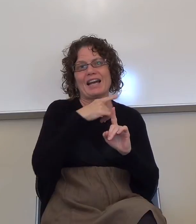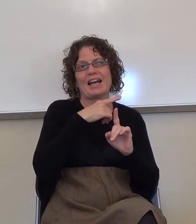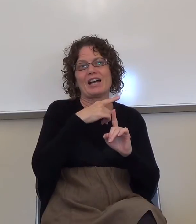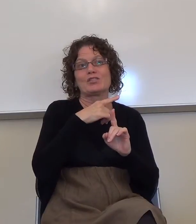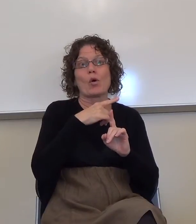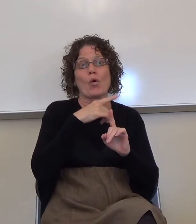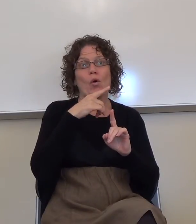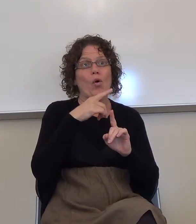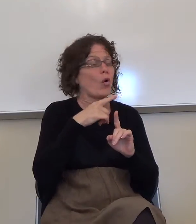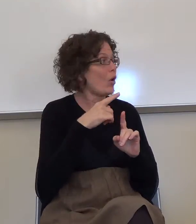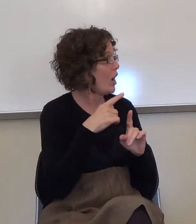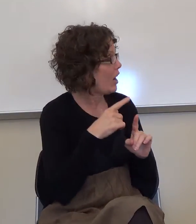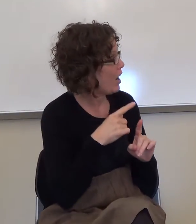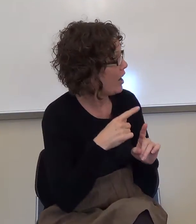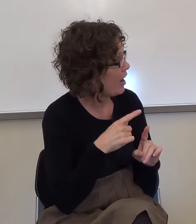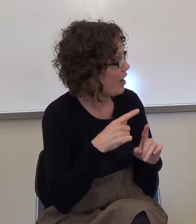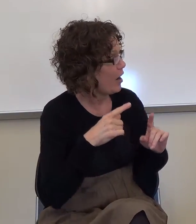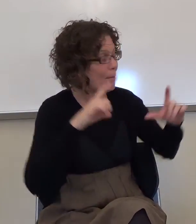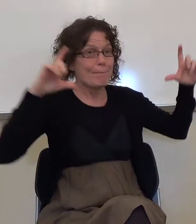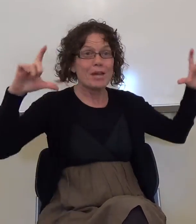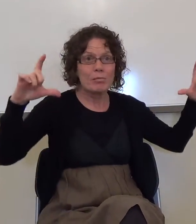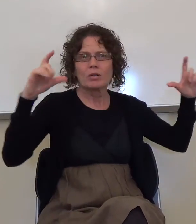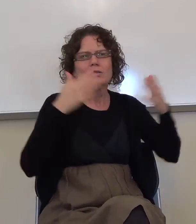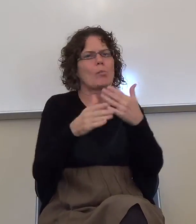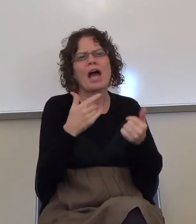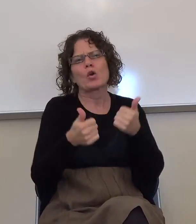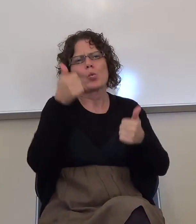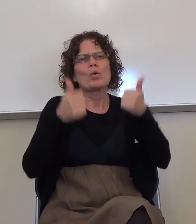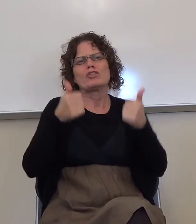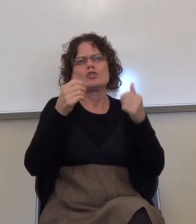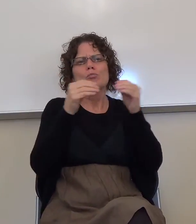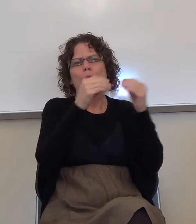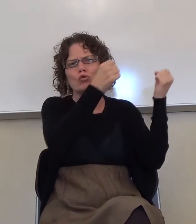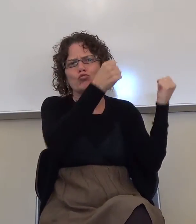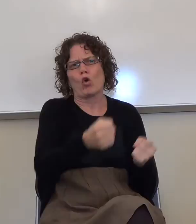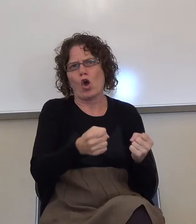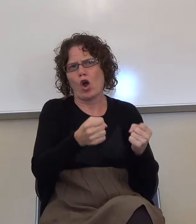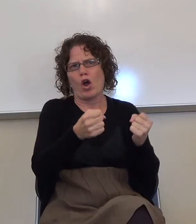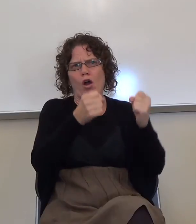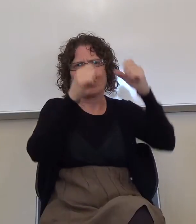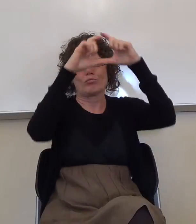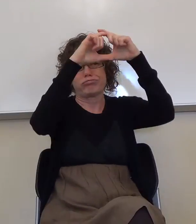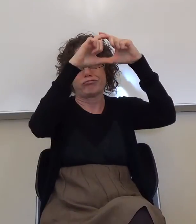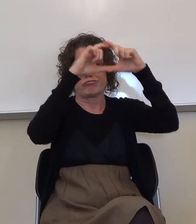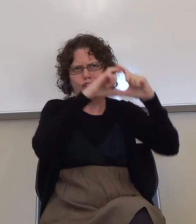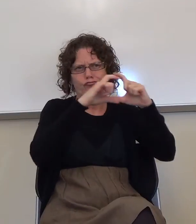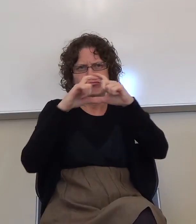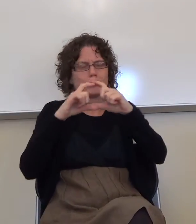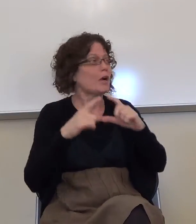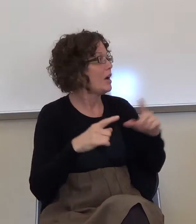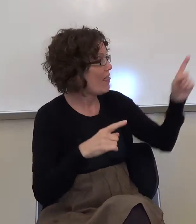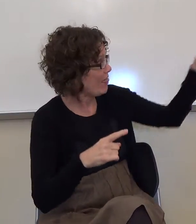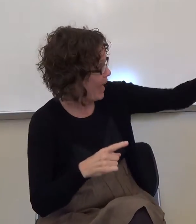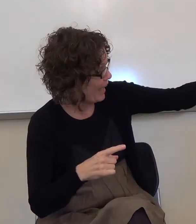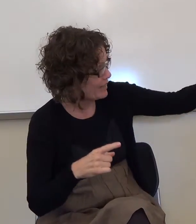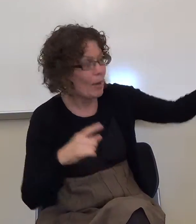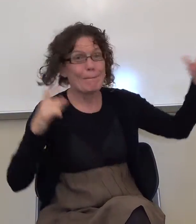whether this is the bigger part or this is the bigger part, this is the bigger part, this is person will be in reading strategies. Does that make sense?